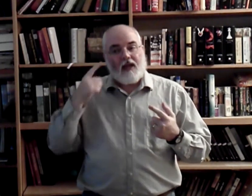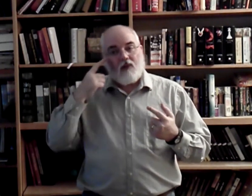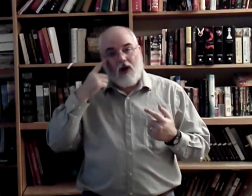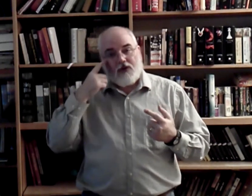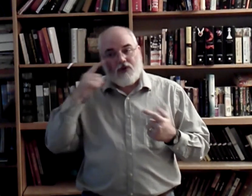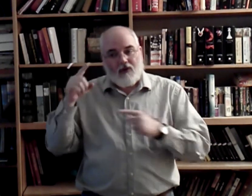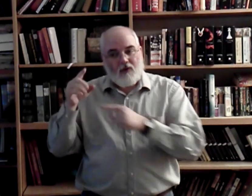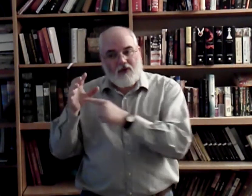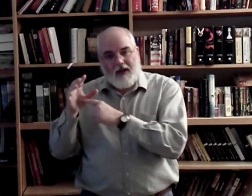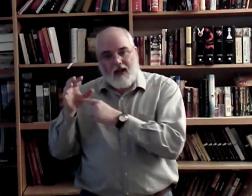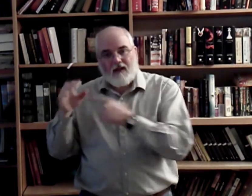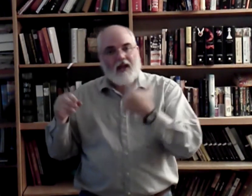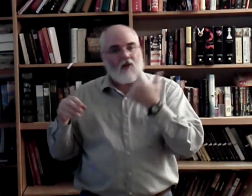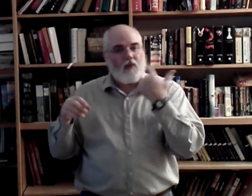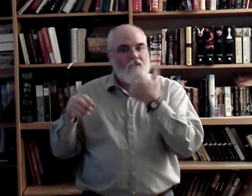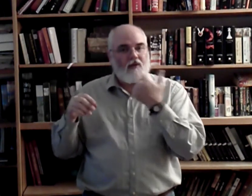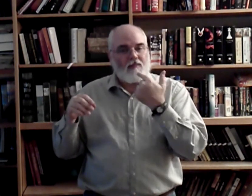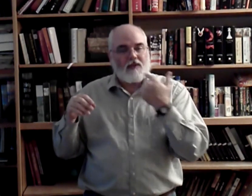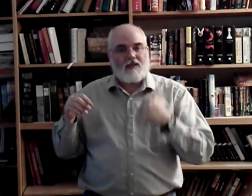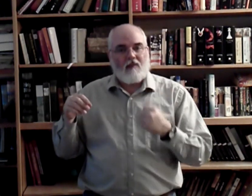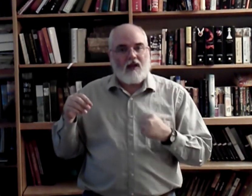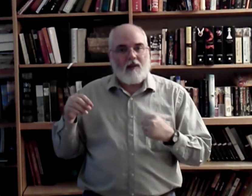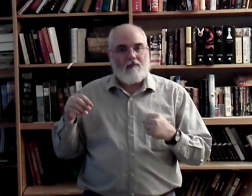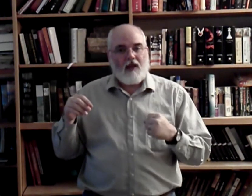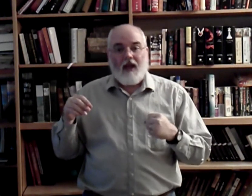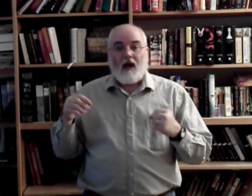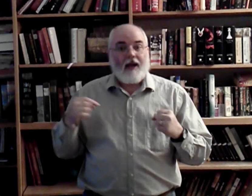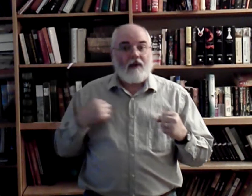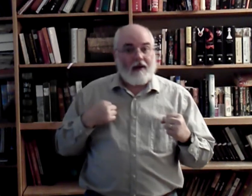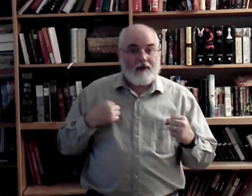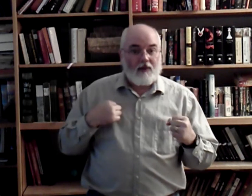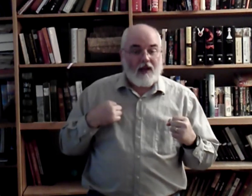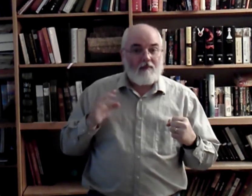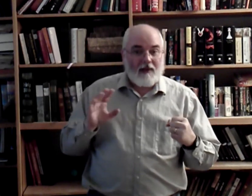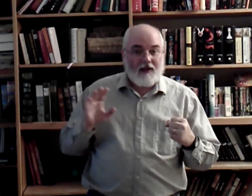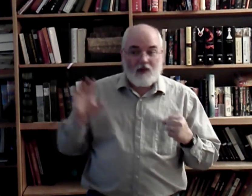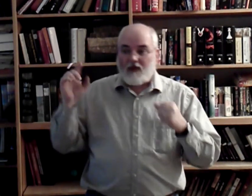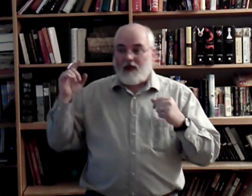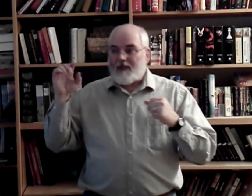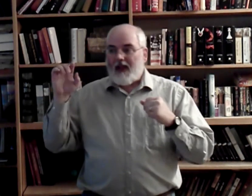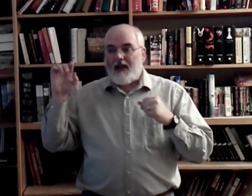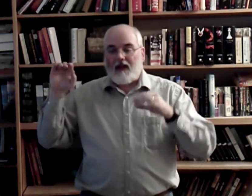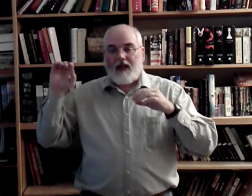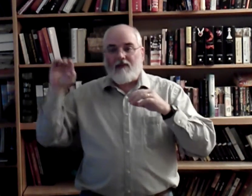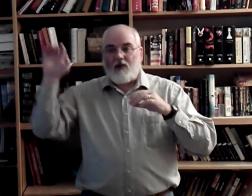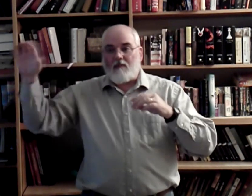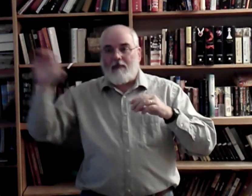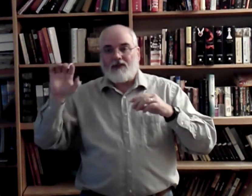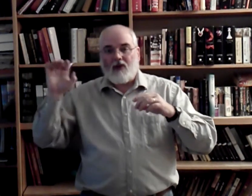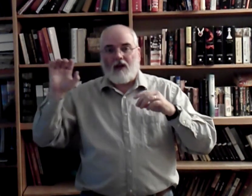they can watch your hand and read your lips at the same time. I don't know how they do that, but they do. And if you're bouncing a lot